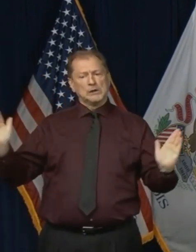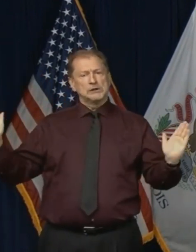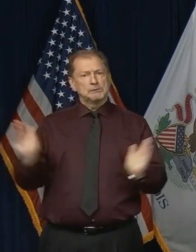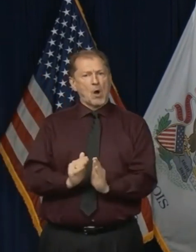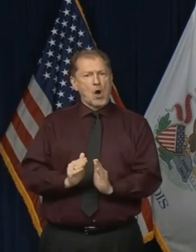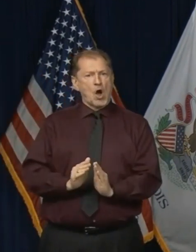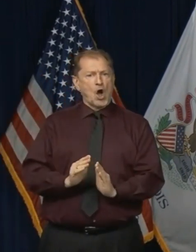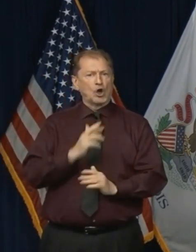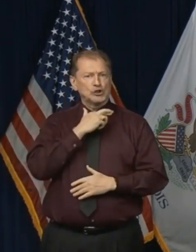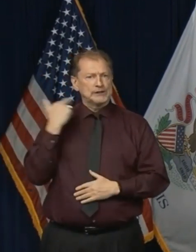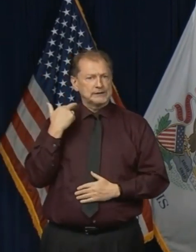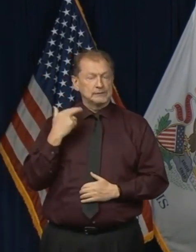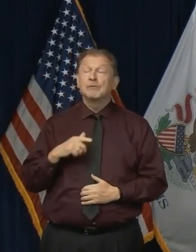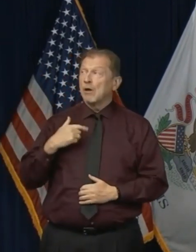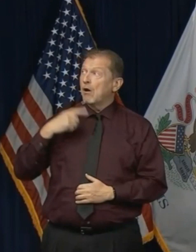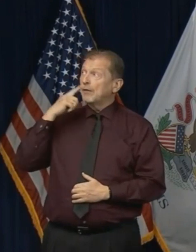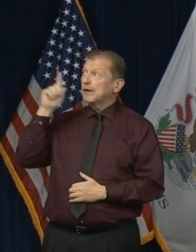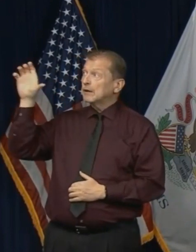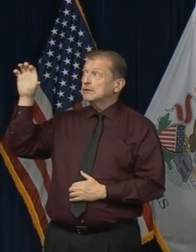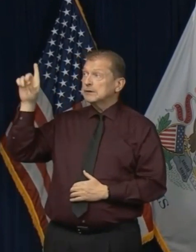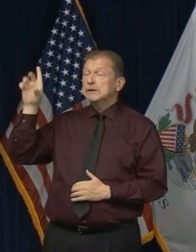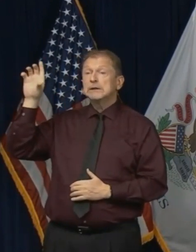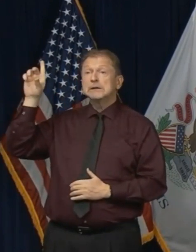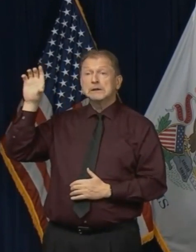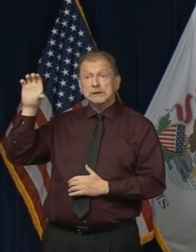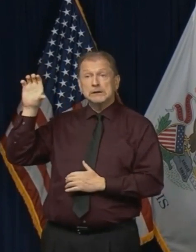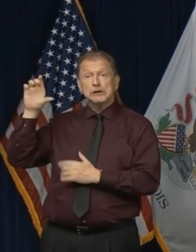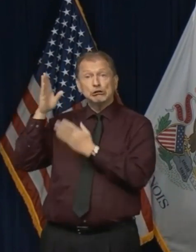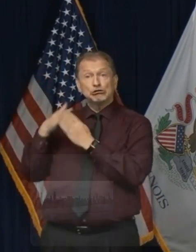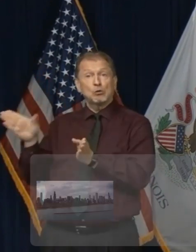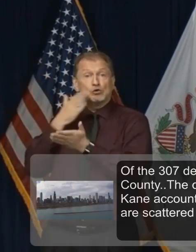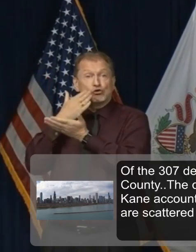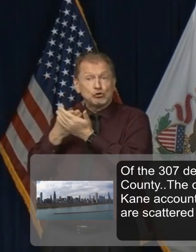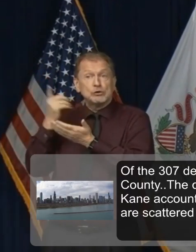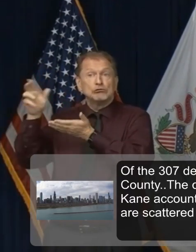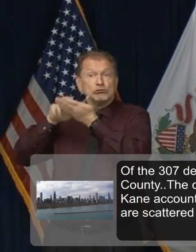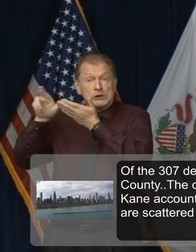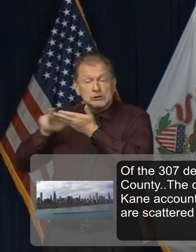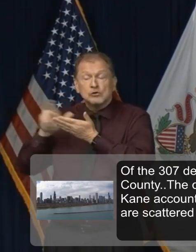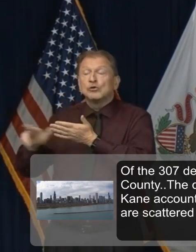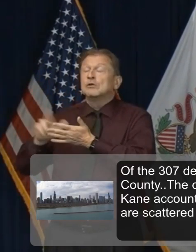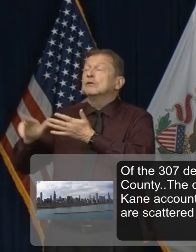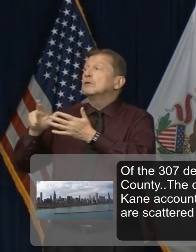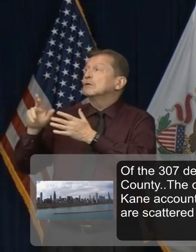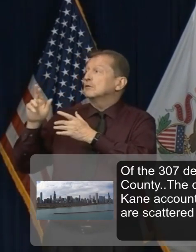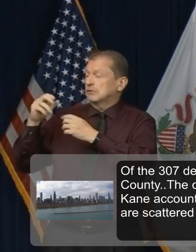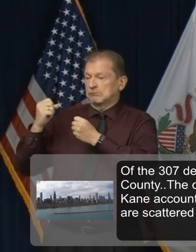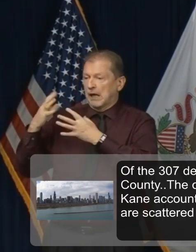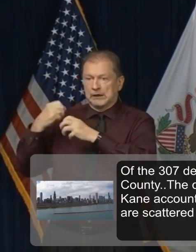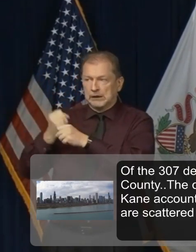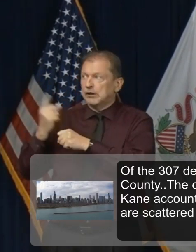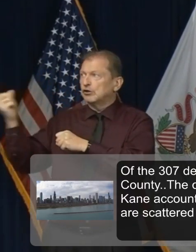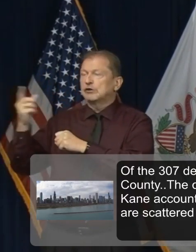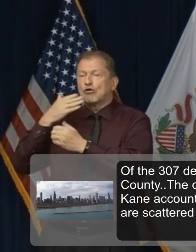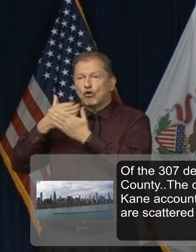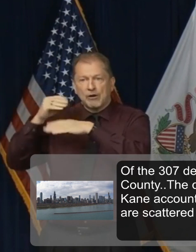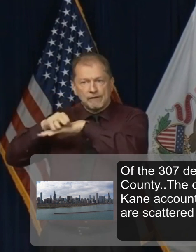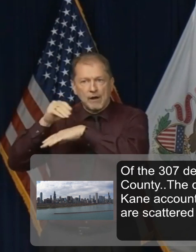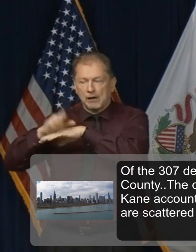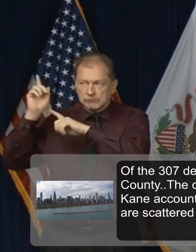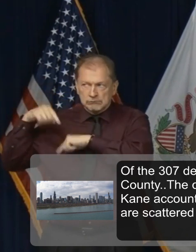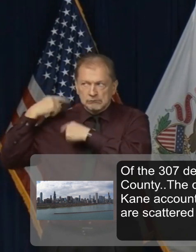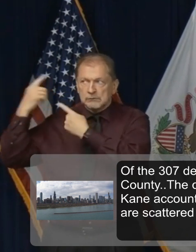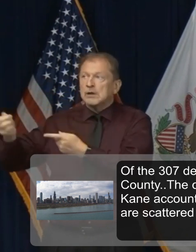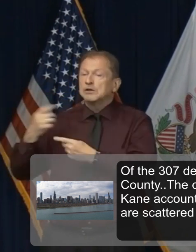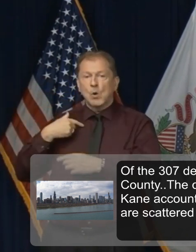the CDC is a terrific organization, mostly has gotten things right over the many years that I've been alive. And so